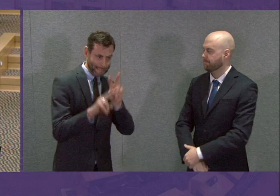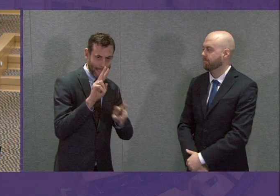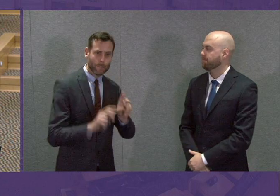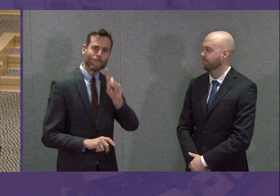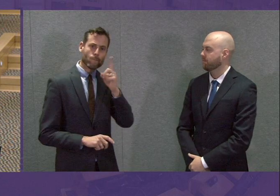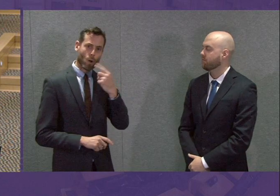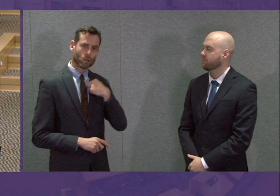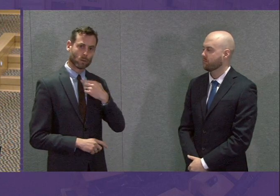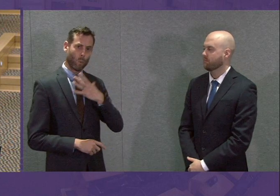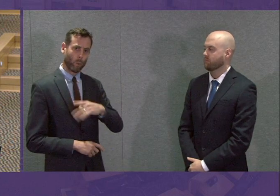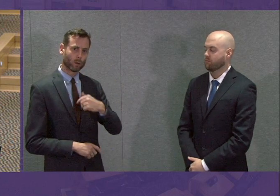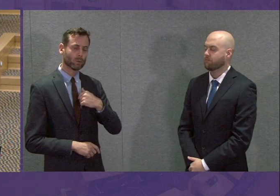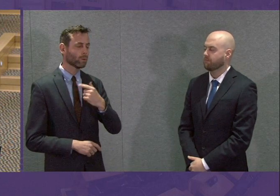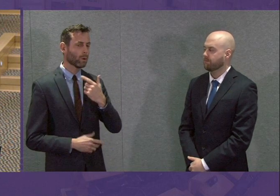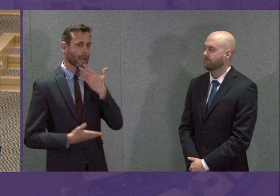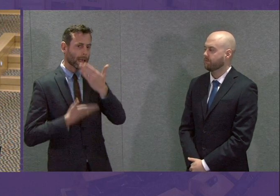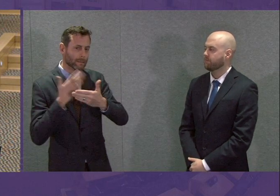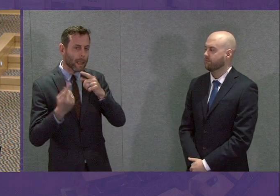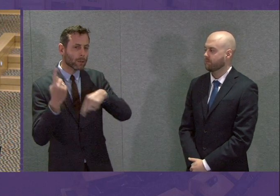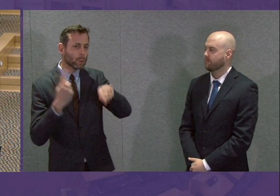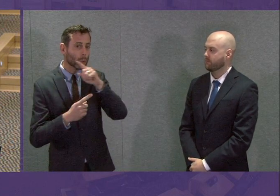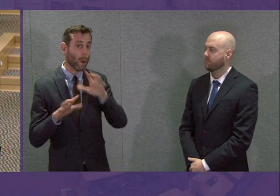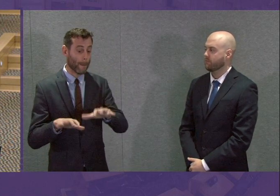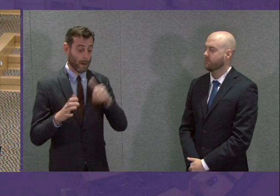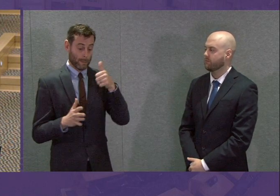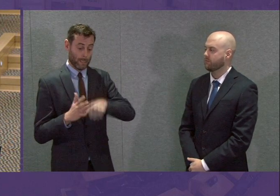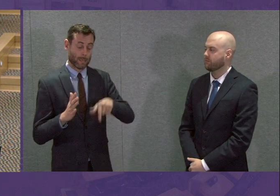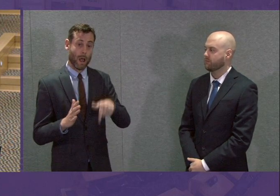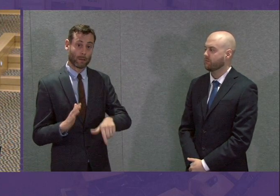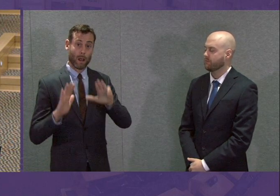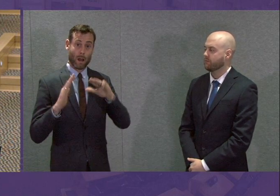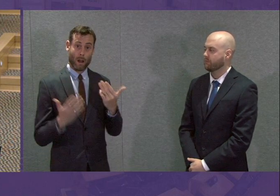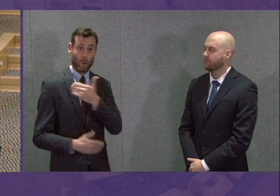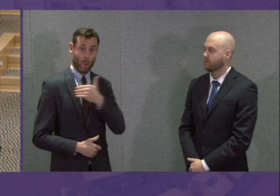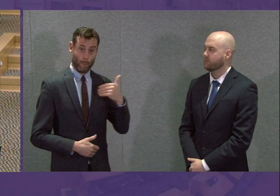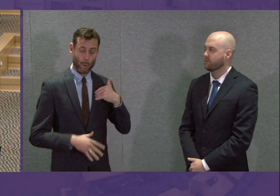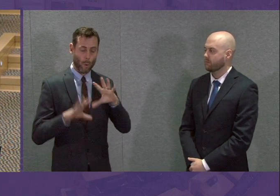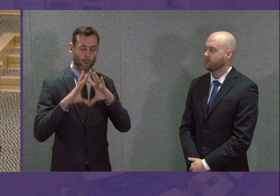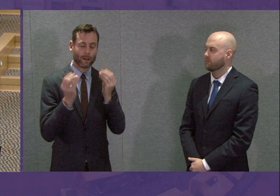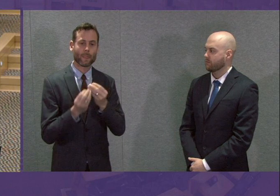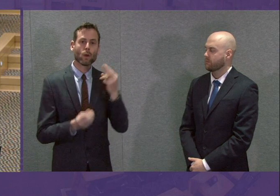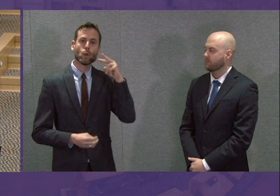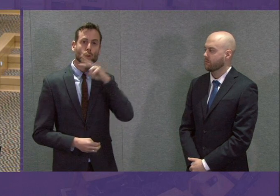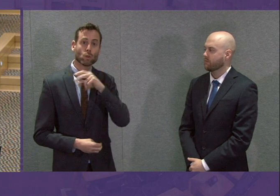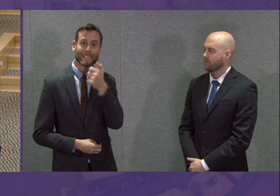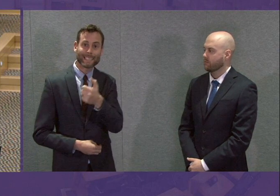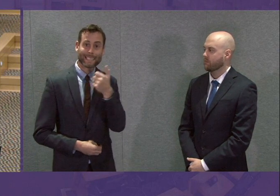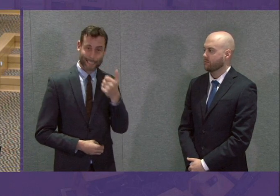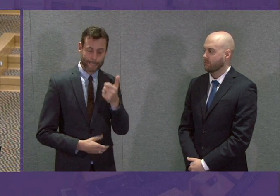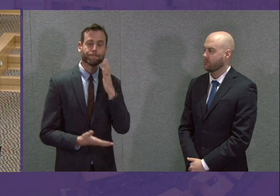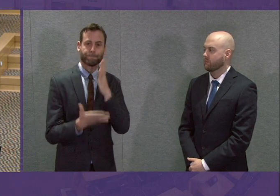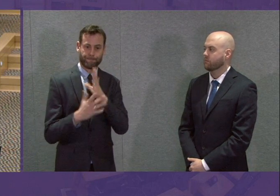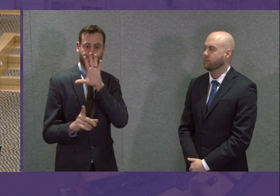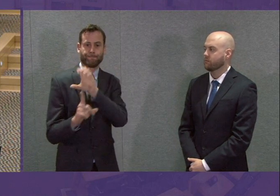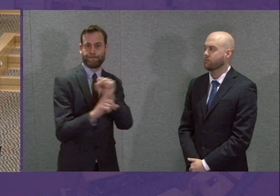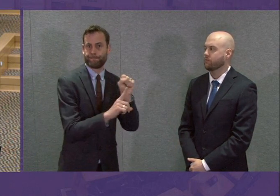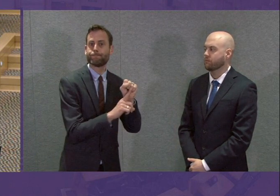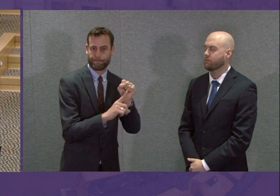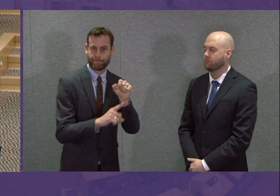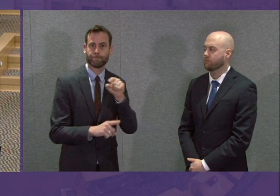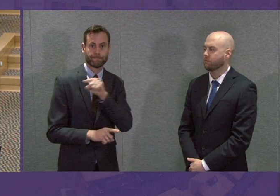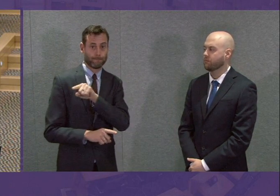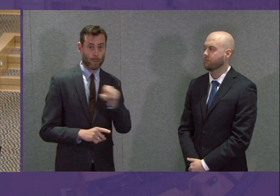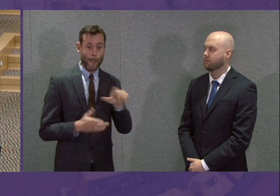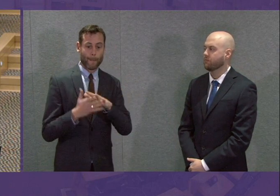Parliament that as of nine o'clock this morning there have been a total of 266 positive cases confirmed. That is an